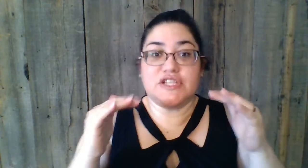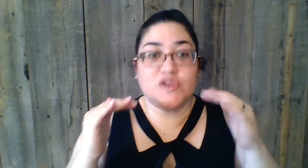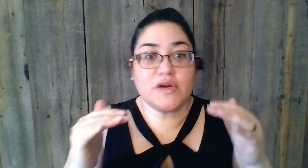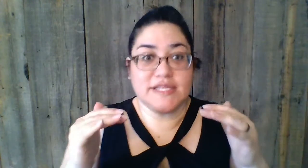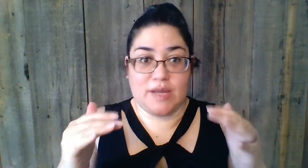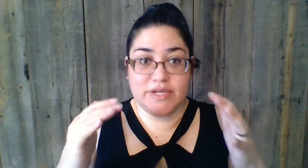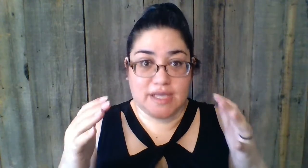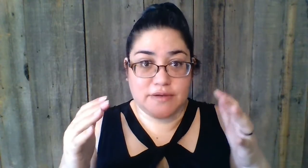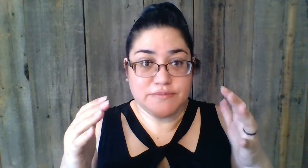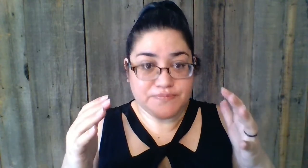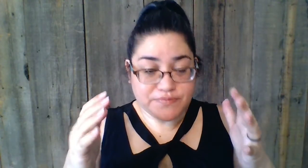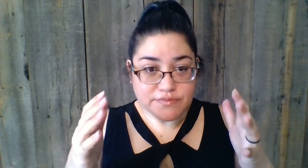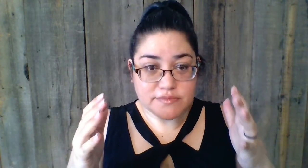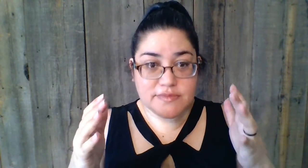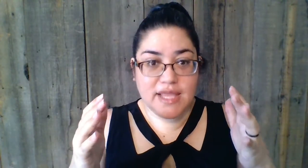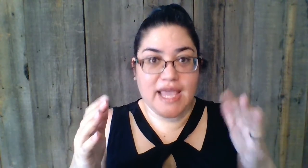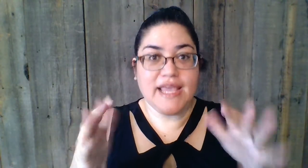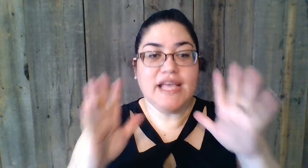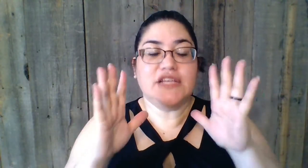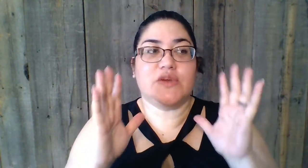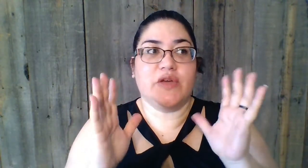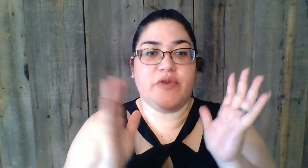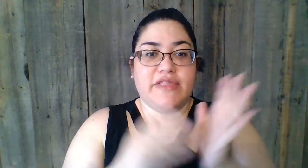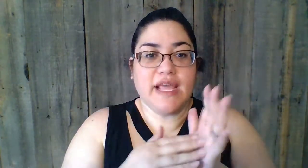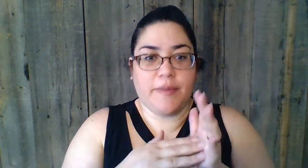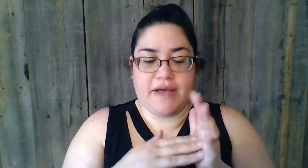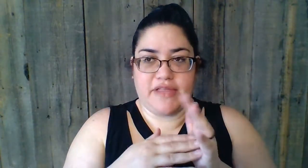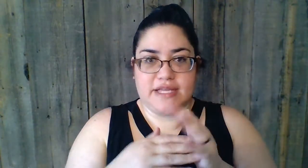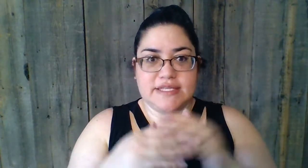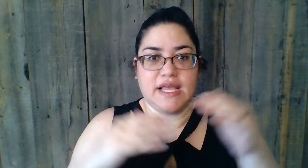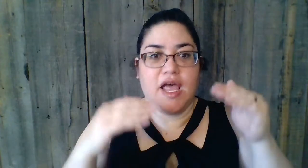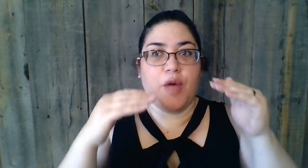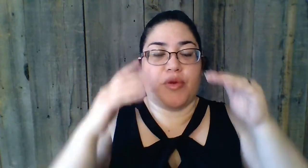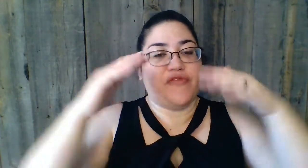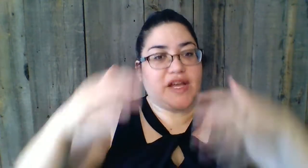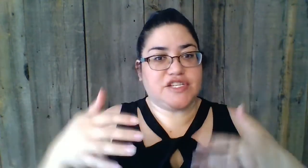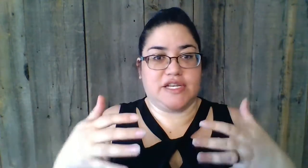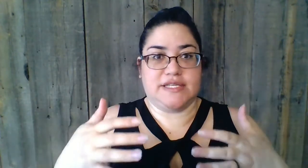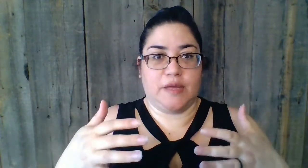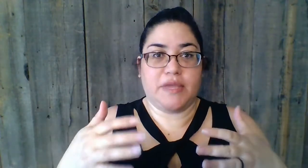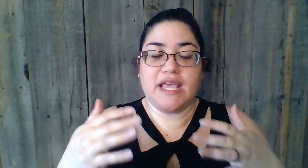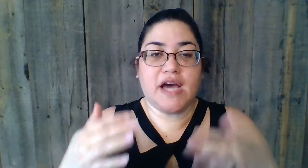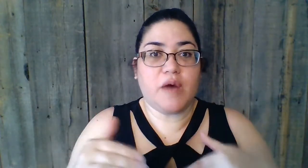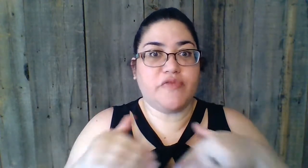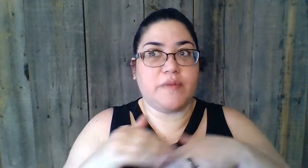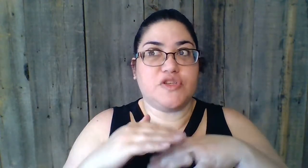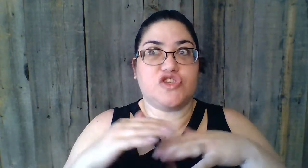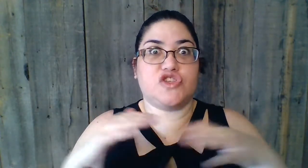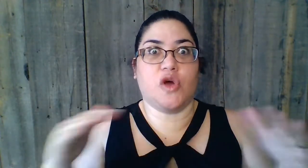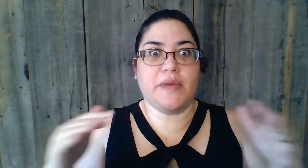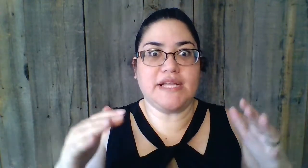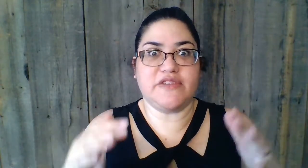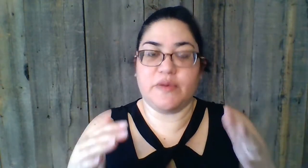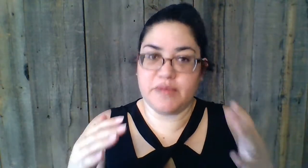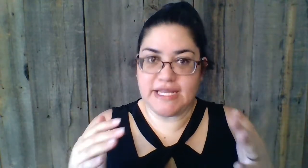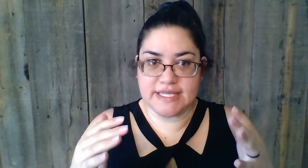stories that we tell, okay? So if we think about this, perfectionism can come from so many different places.